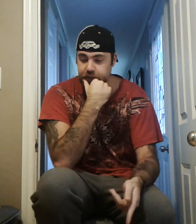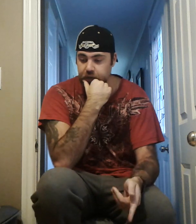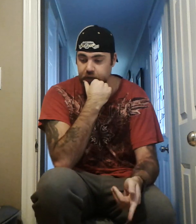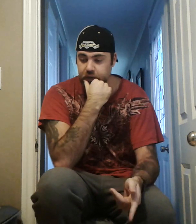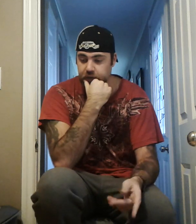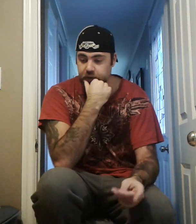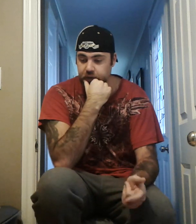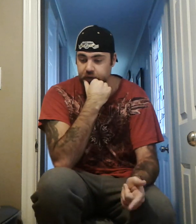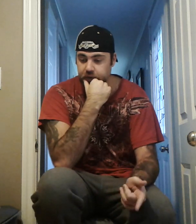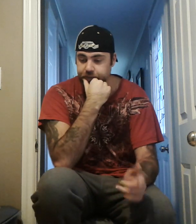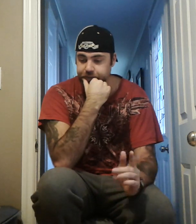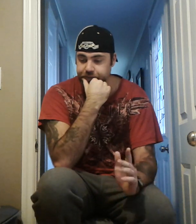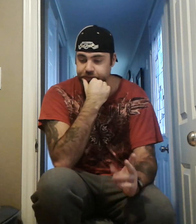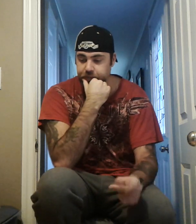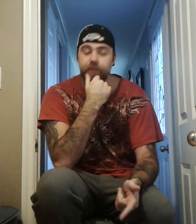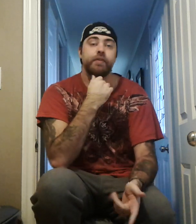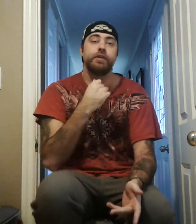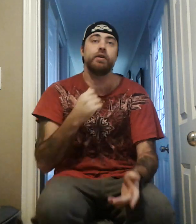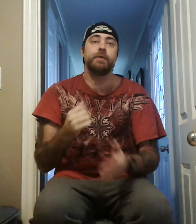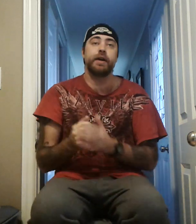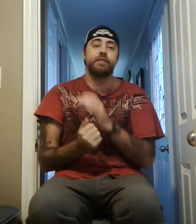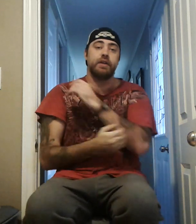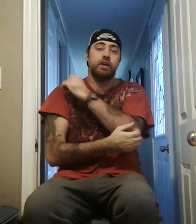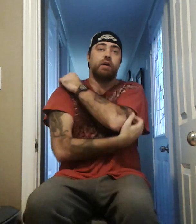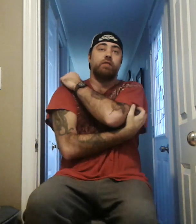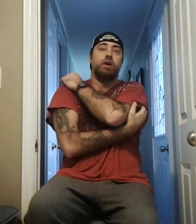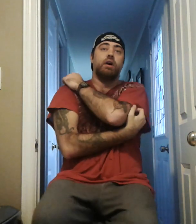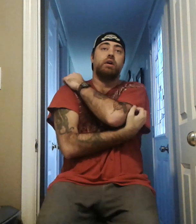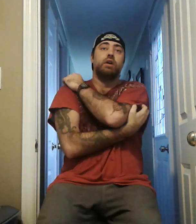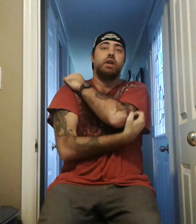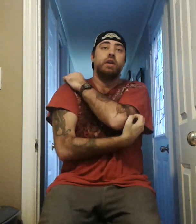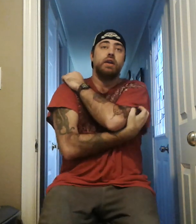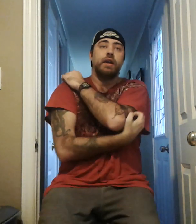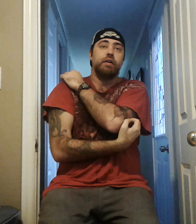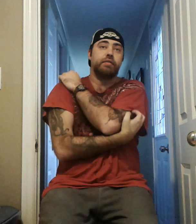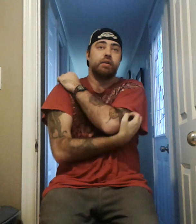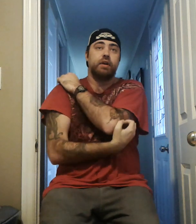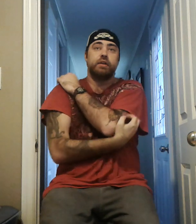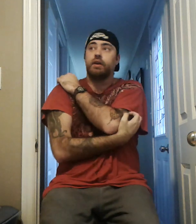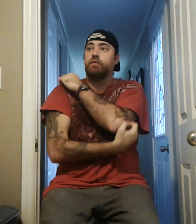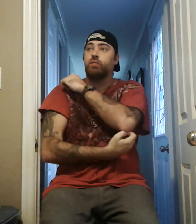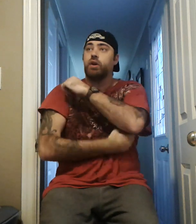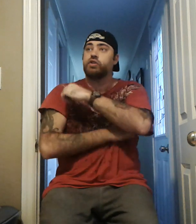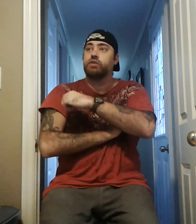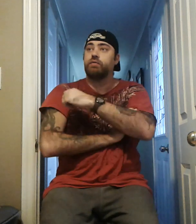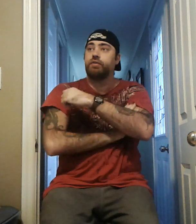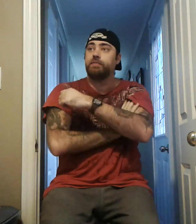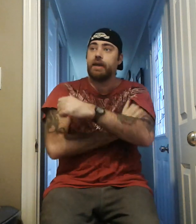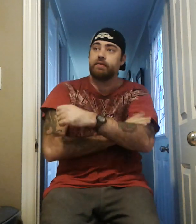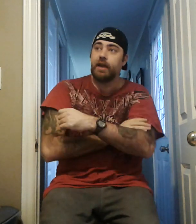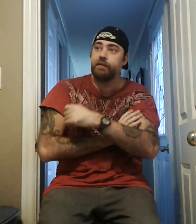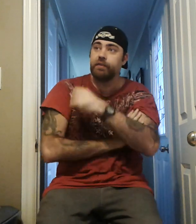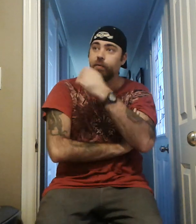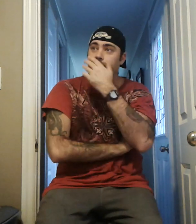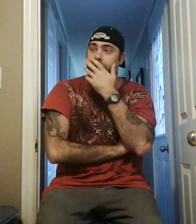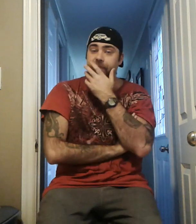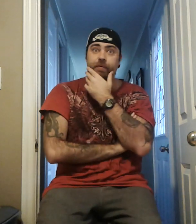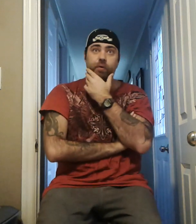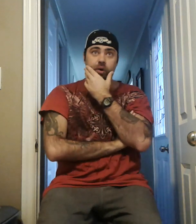the, uh, pay-per-view, but I seen it on Raw, and I was glad that I watched SmackDown, the one before,